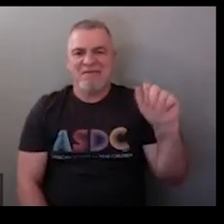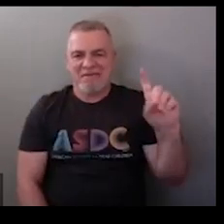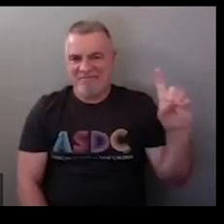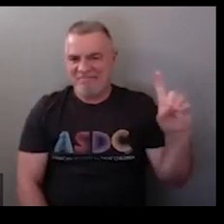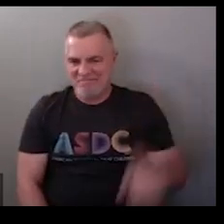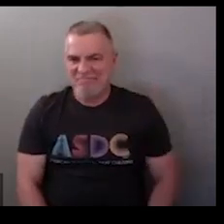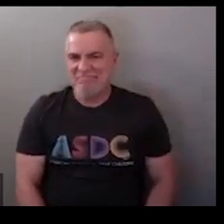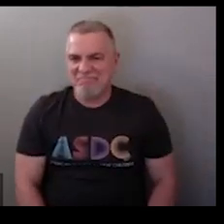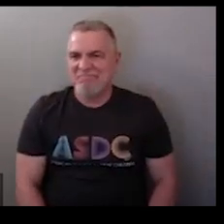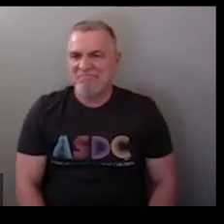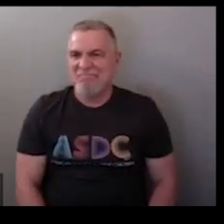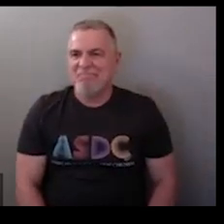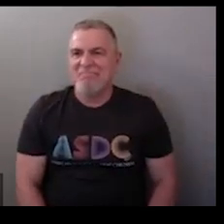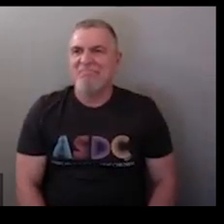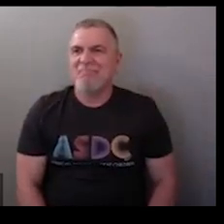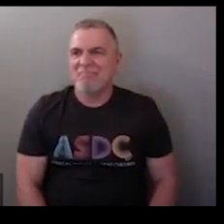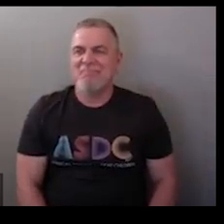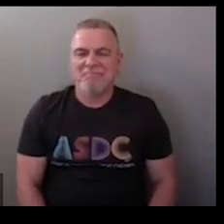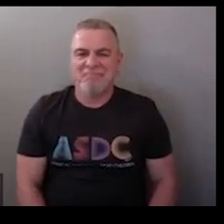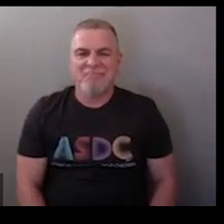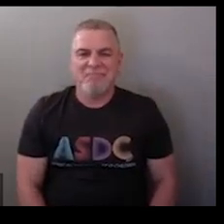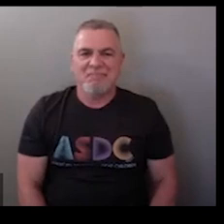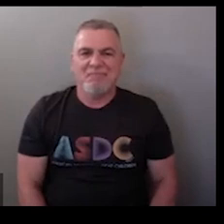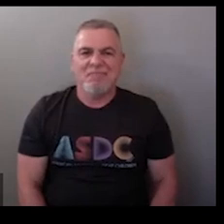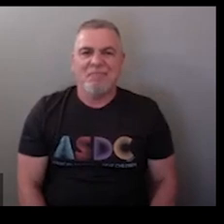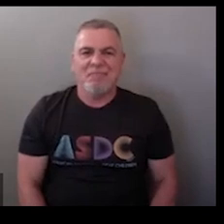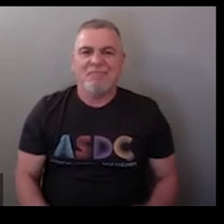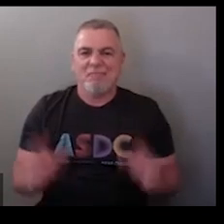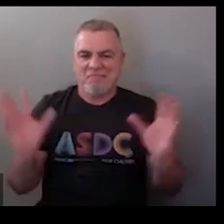working with your child you can do it up and down or side to side